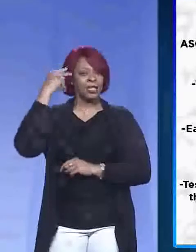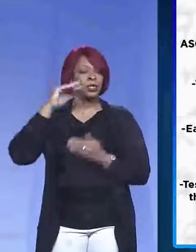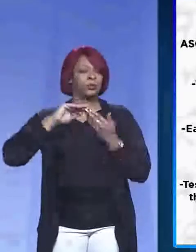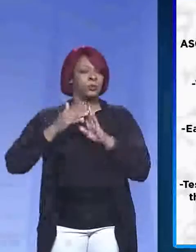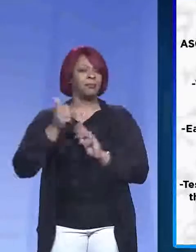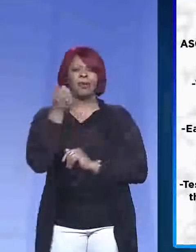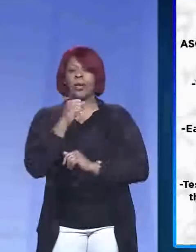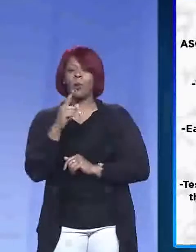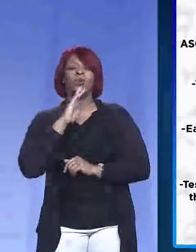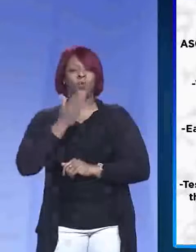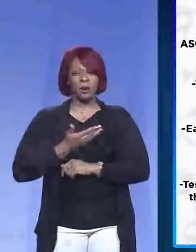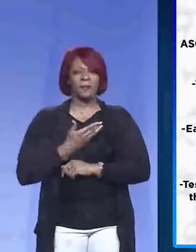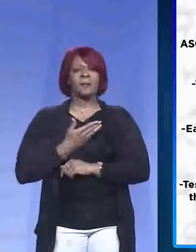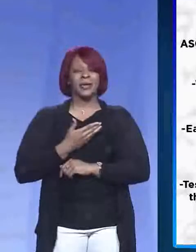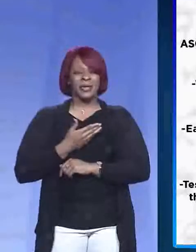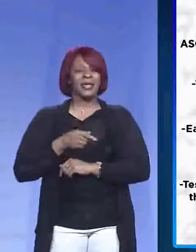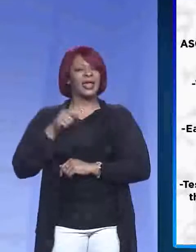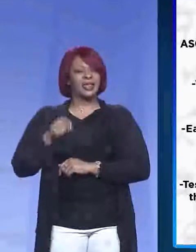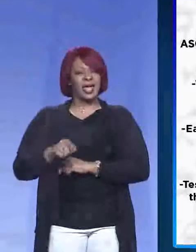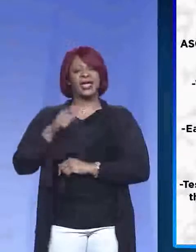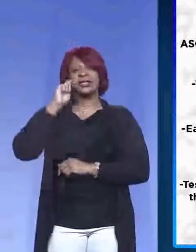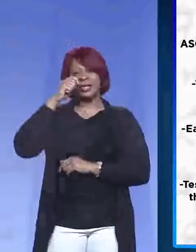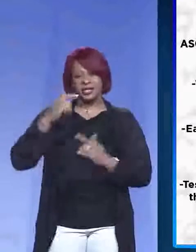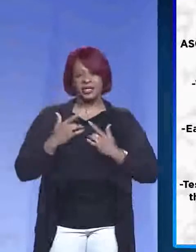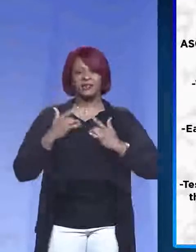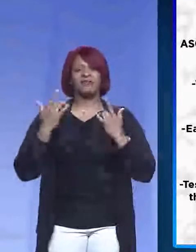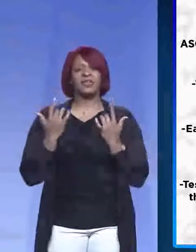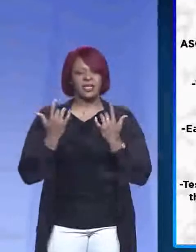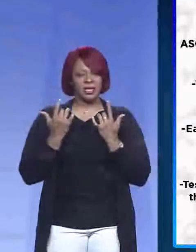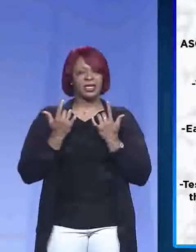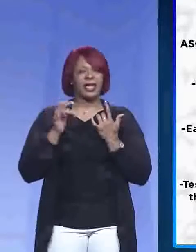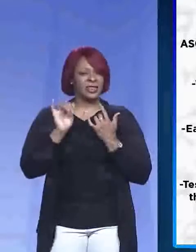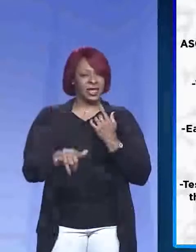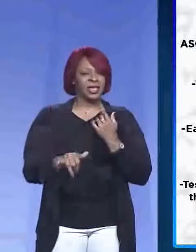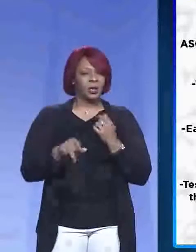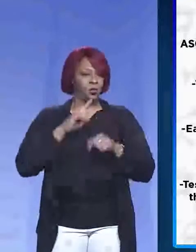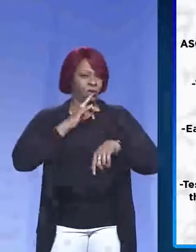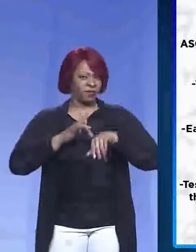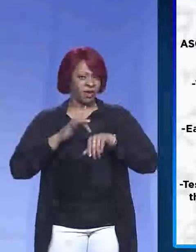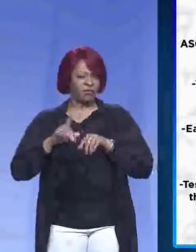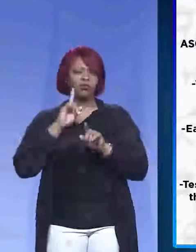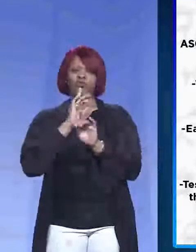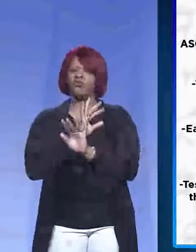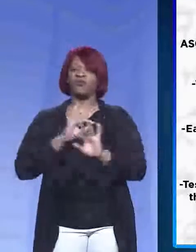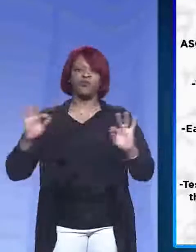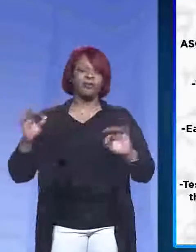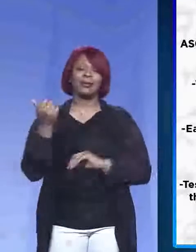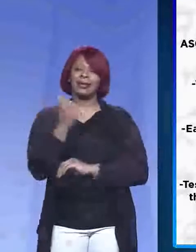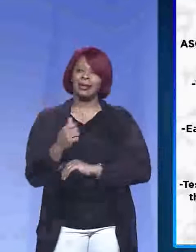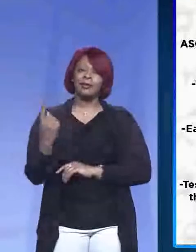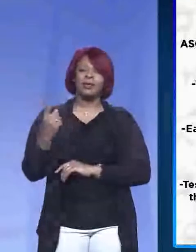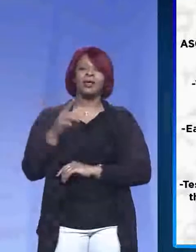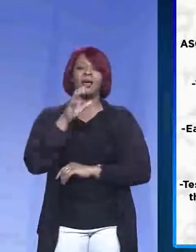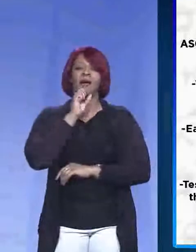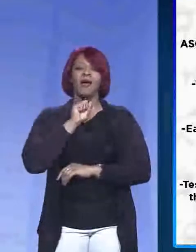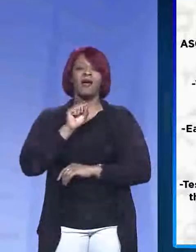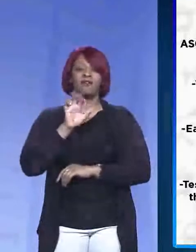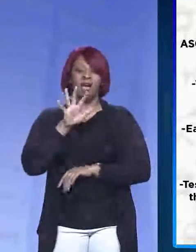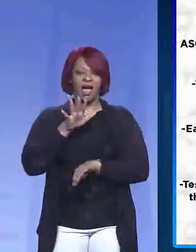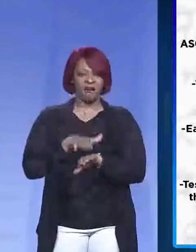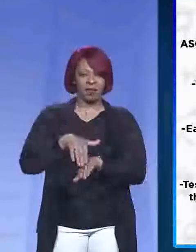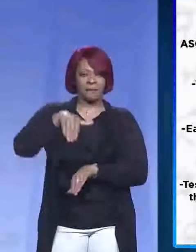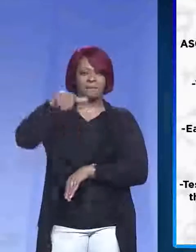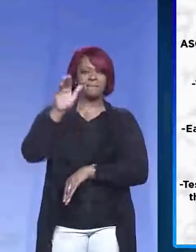is welcome, and it is a testing event that is available free to anybody five years old or